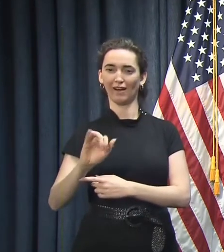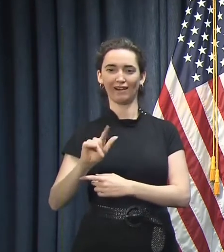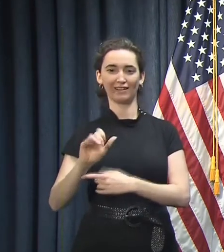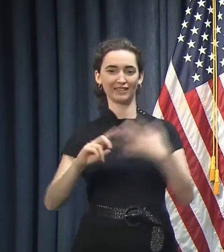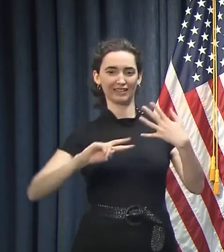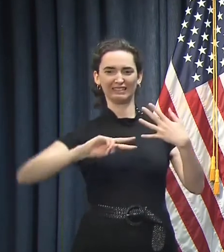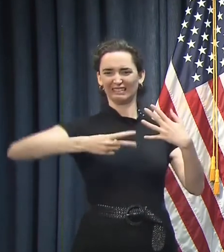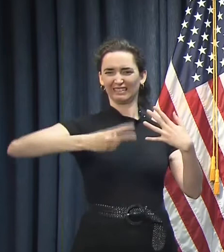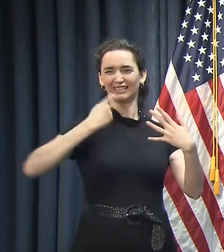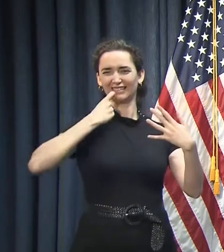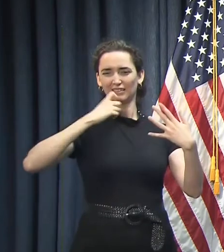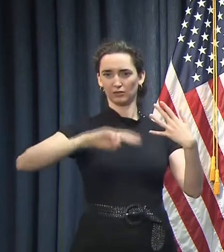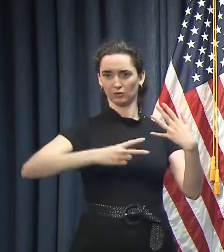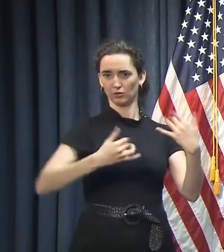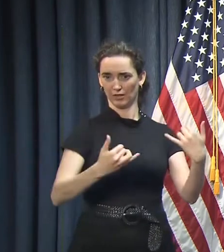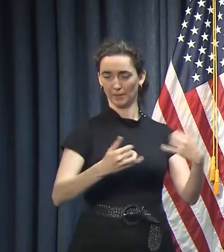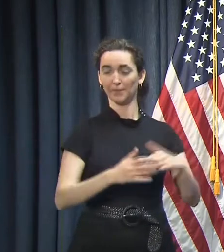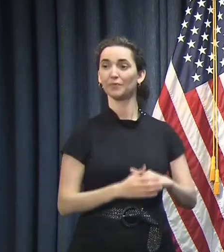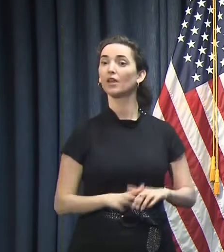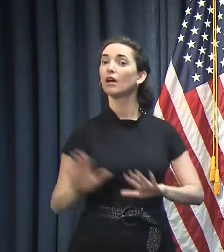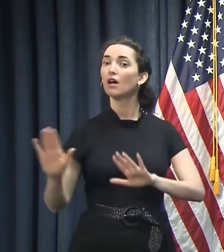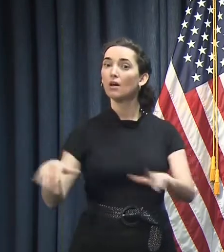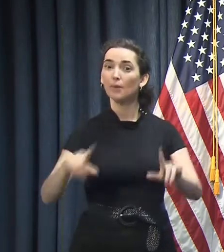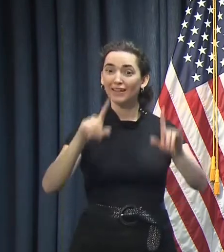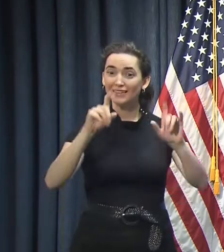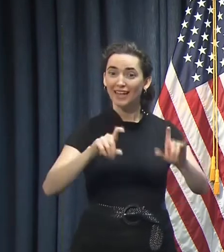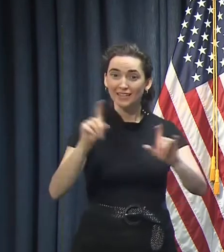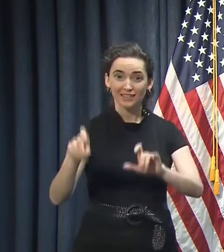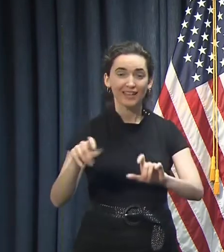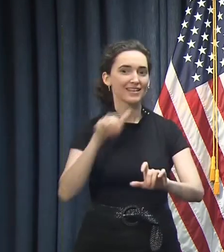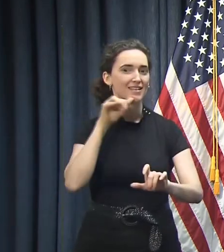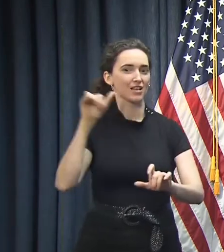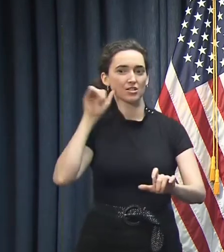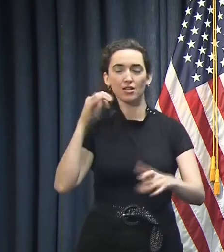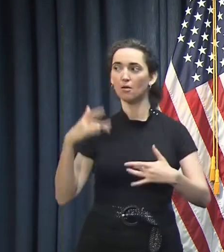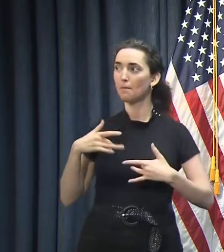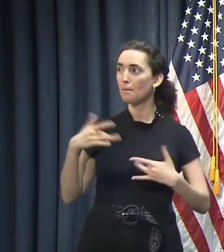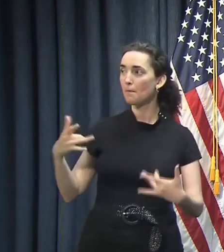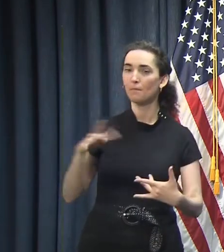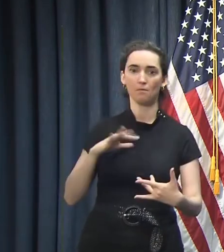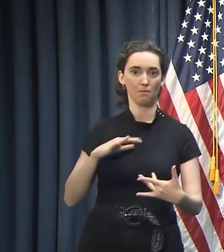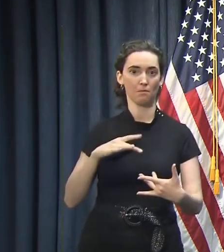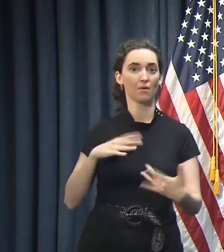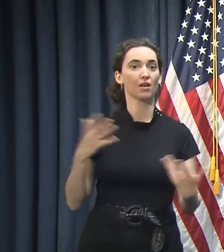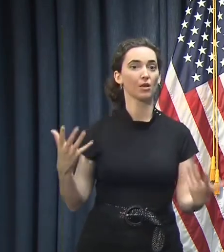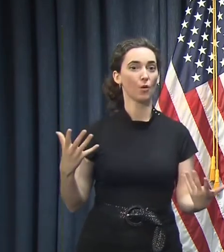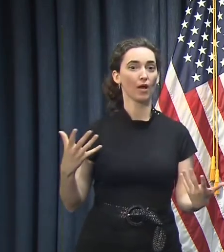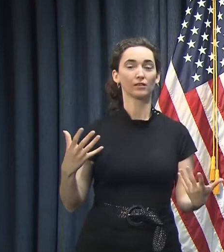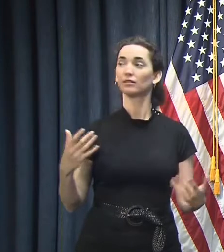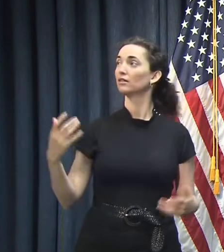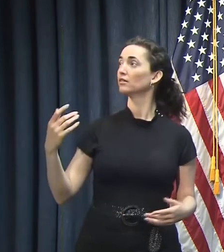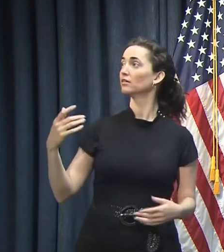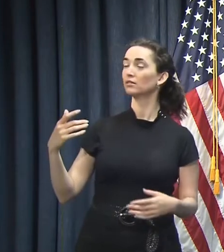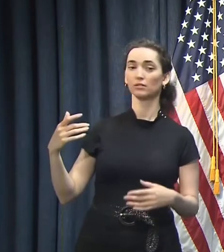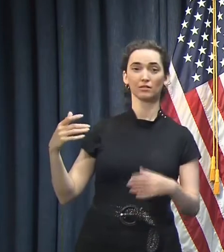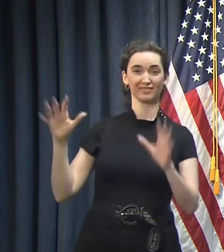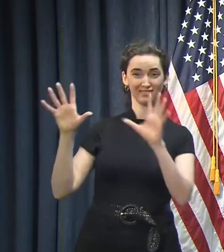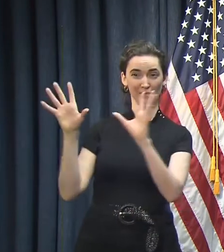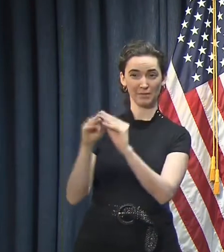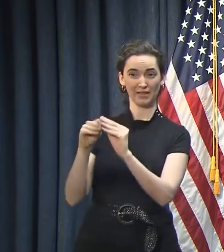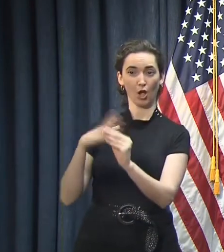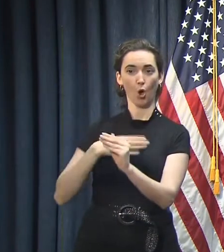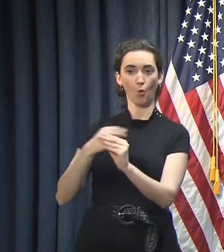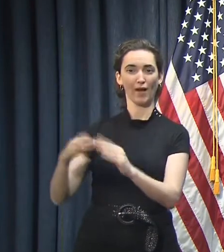of testing, I will tell you that the best news that we had yesterday in the White House's coronavirus task force